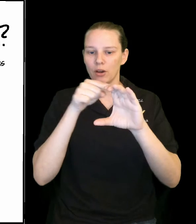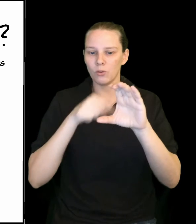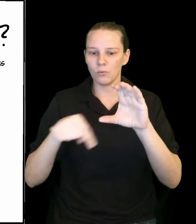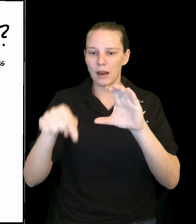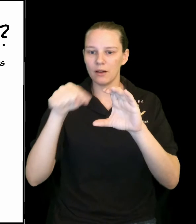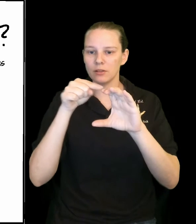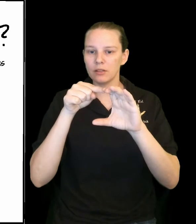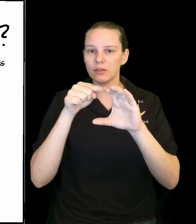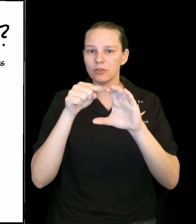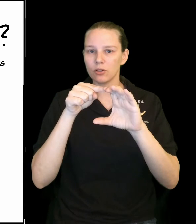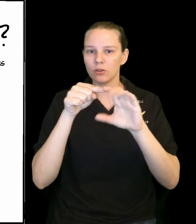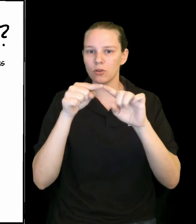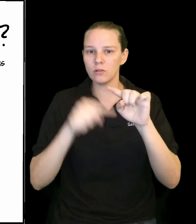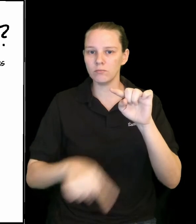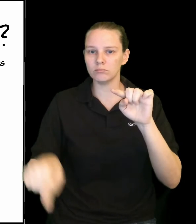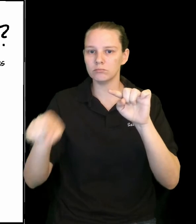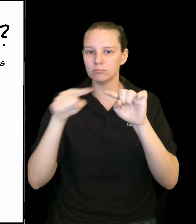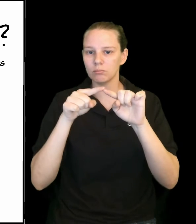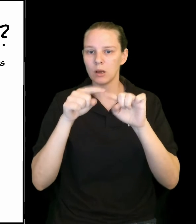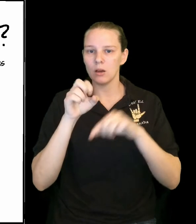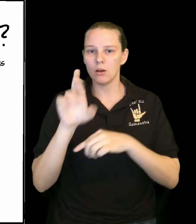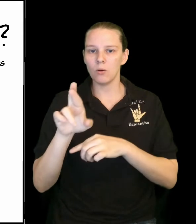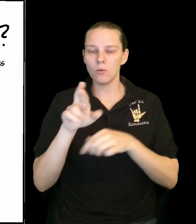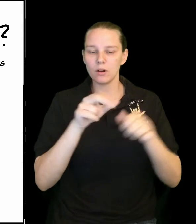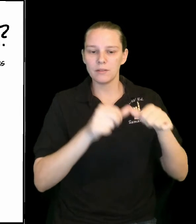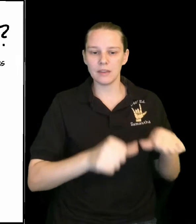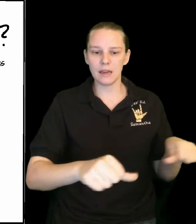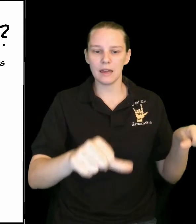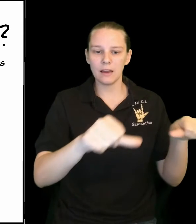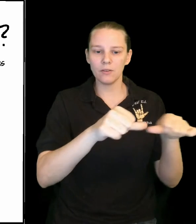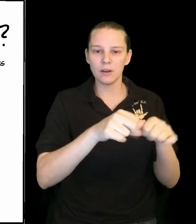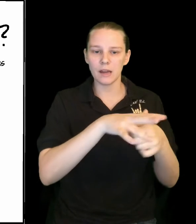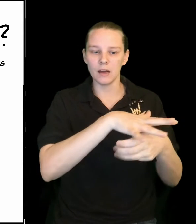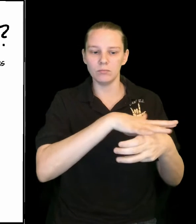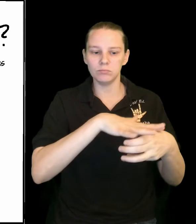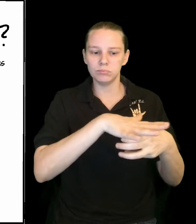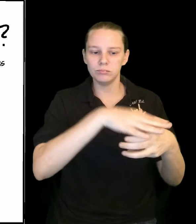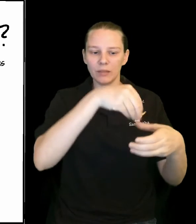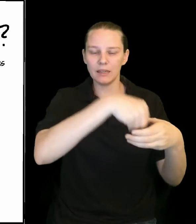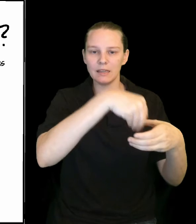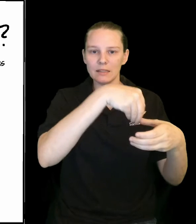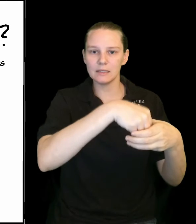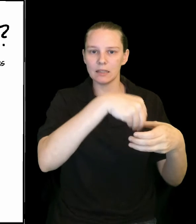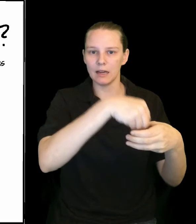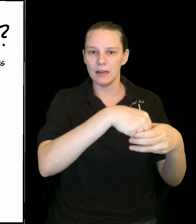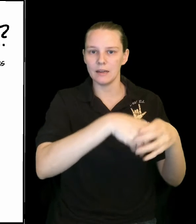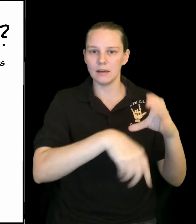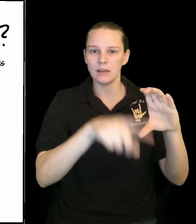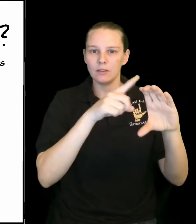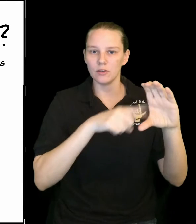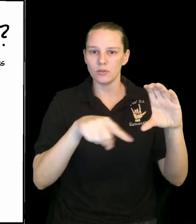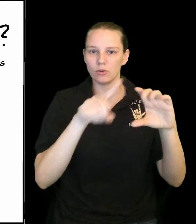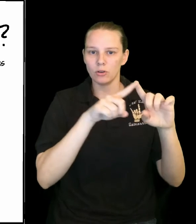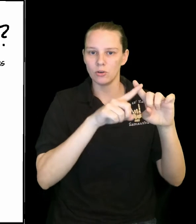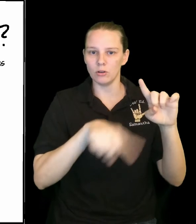around the circle, or the area inside the circle.